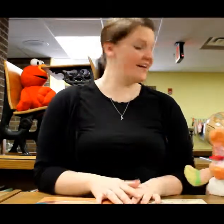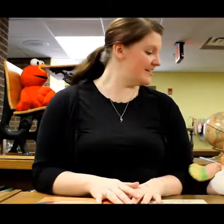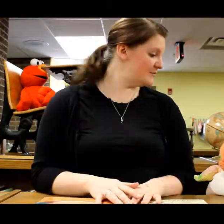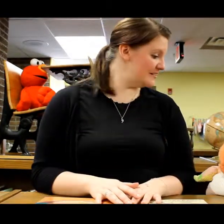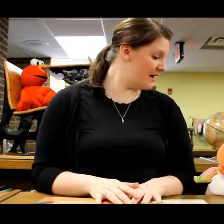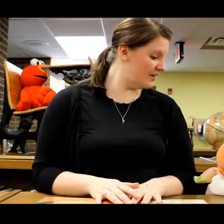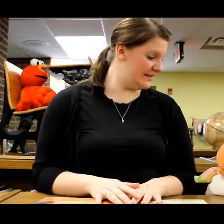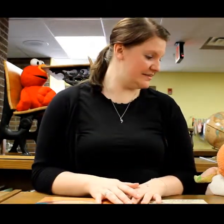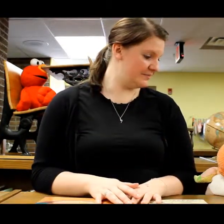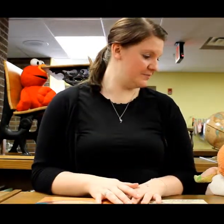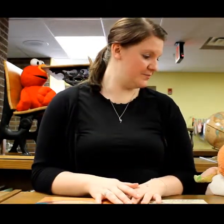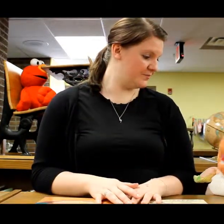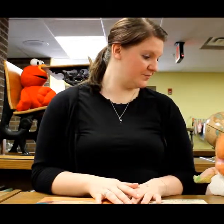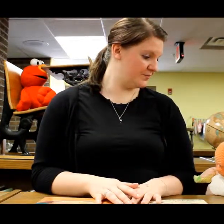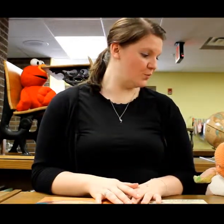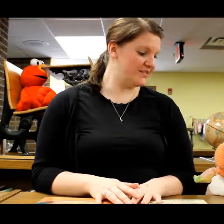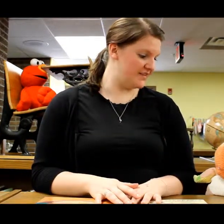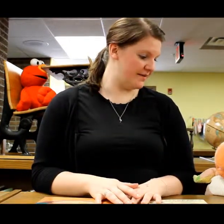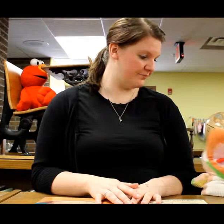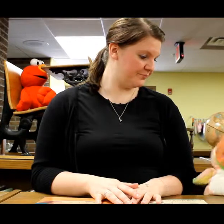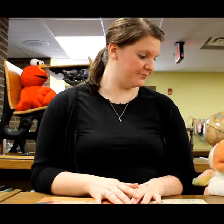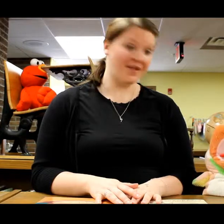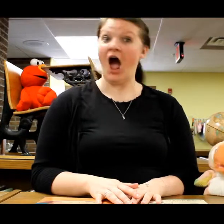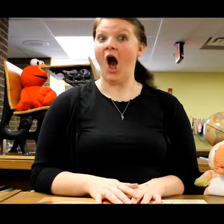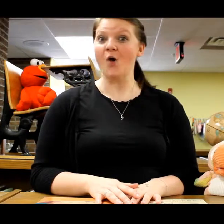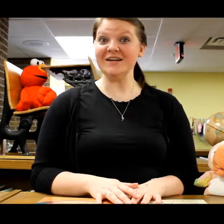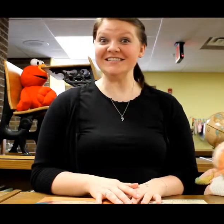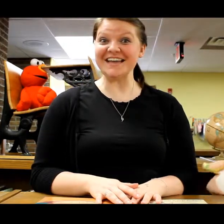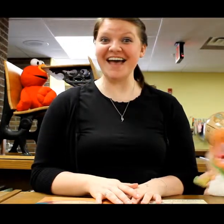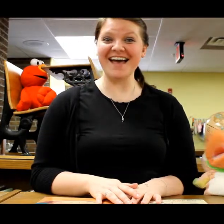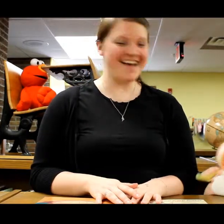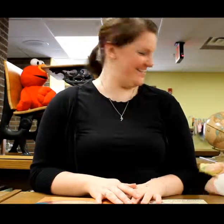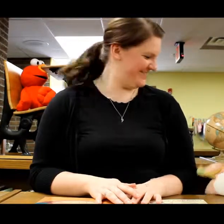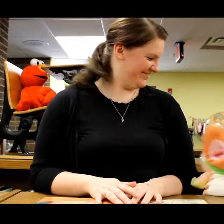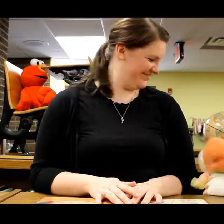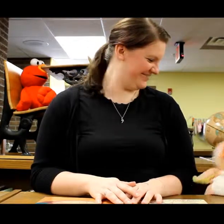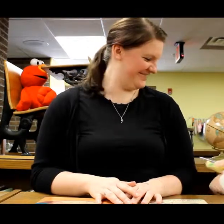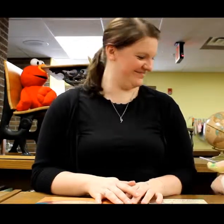And guess what tomorrow is? What? Wednesday. Wednesday! Wednesday! Wednesday starts with W.